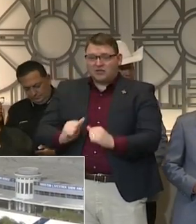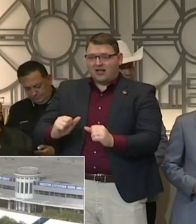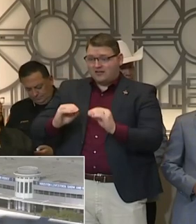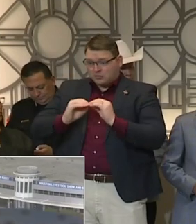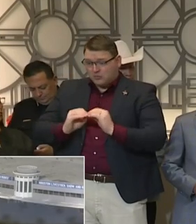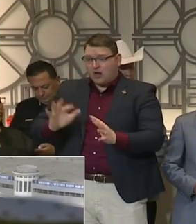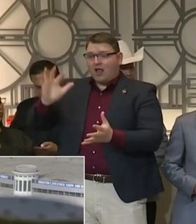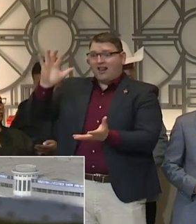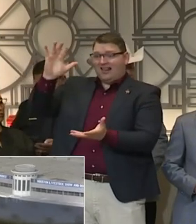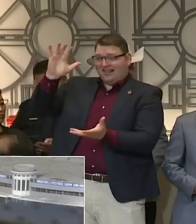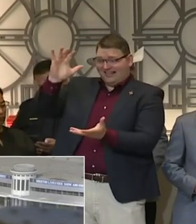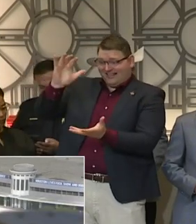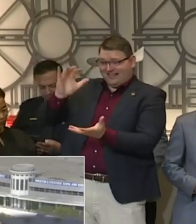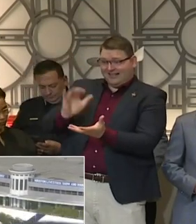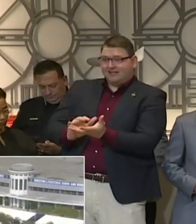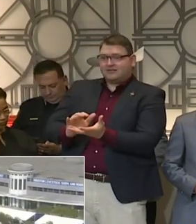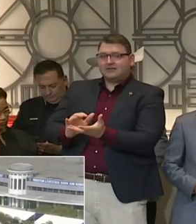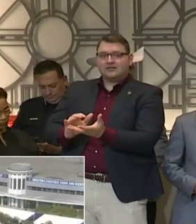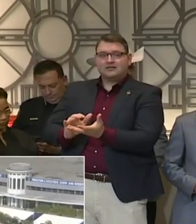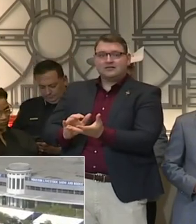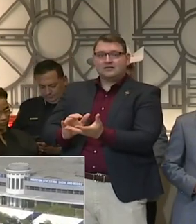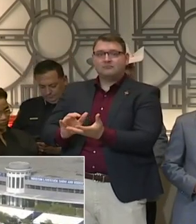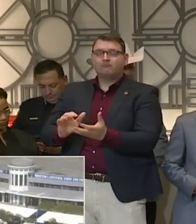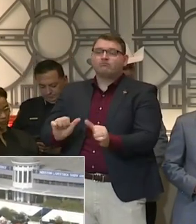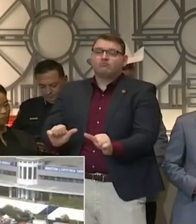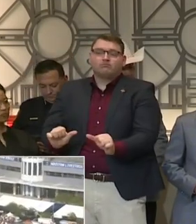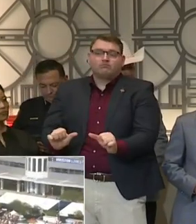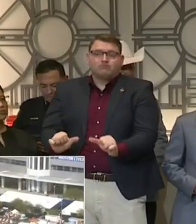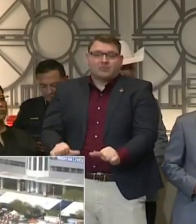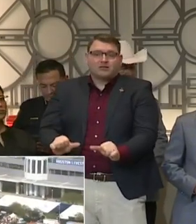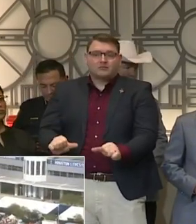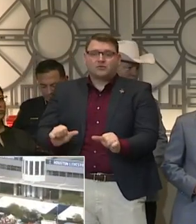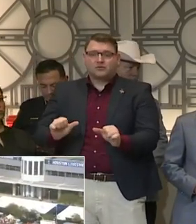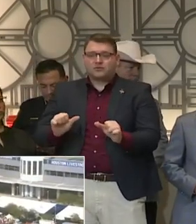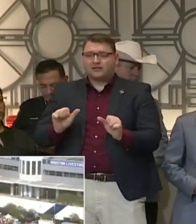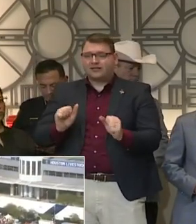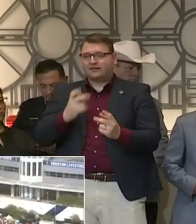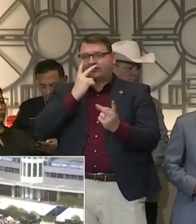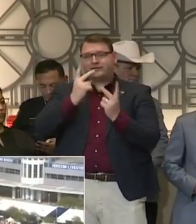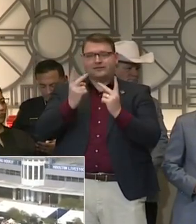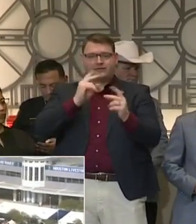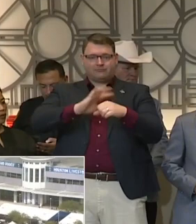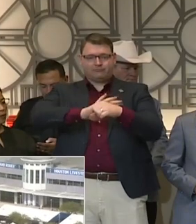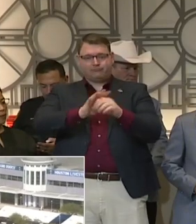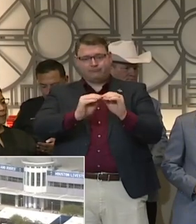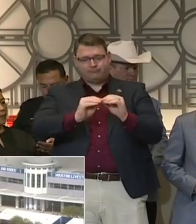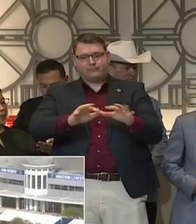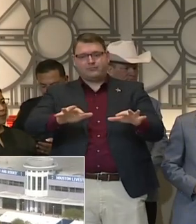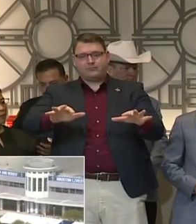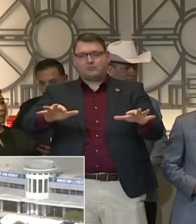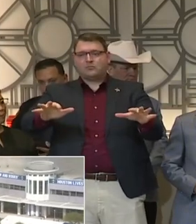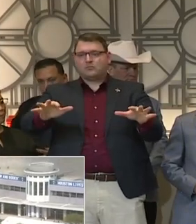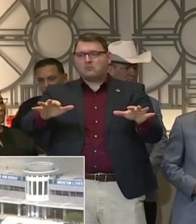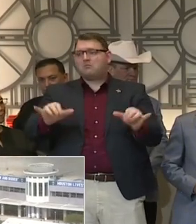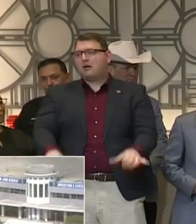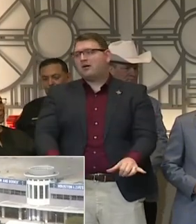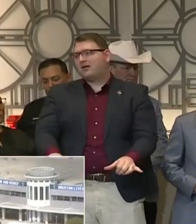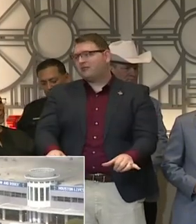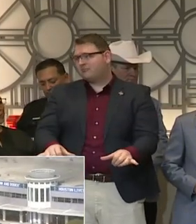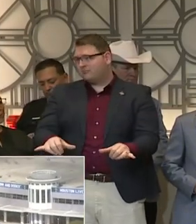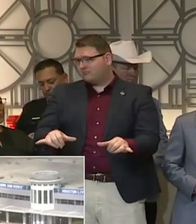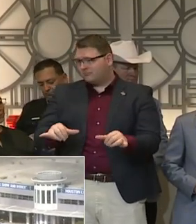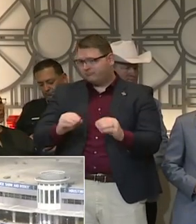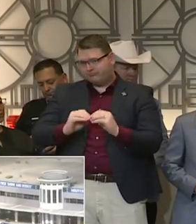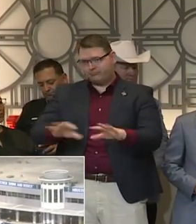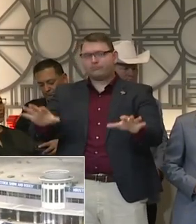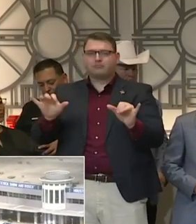if not likely, that we will see wider spread of this virus. And so that's where what Dr. Peirce said